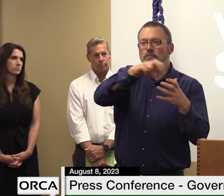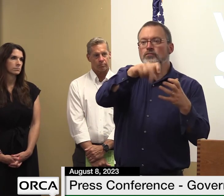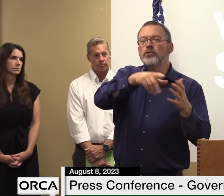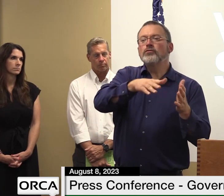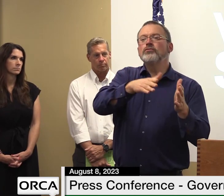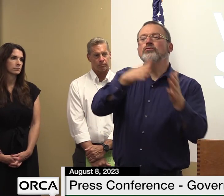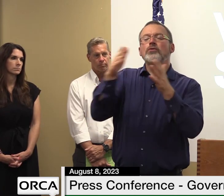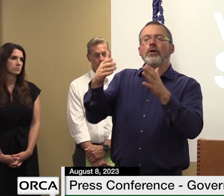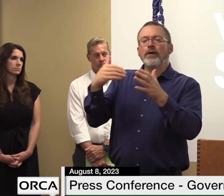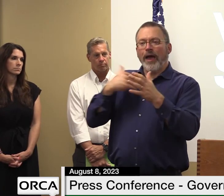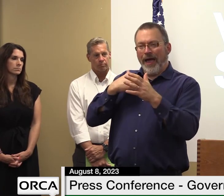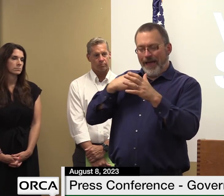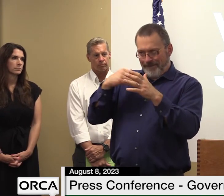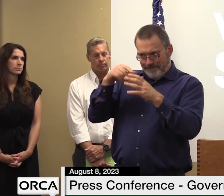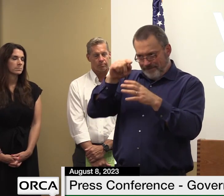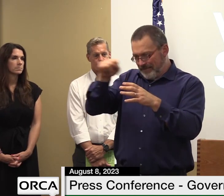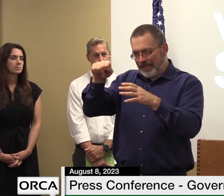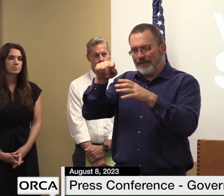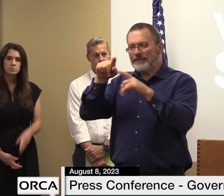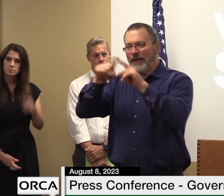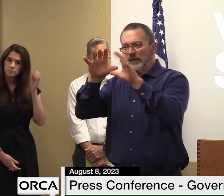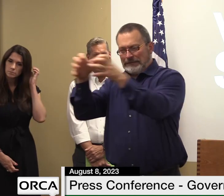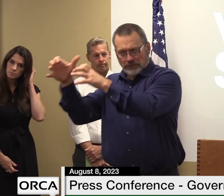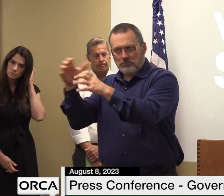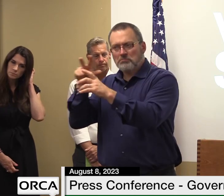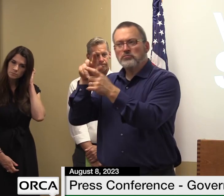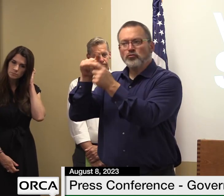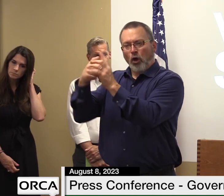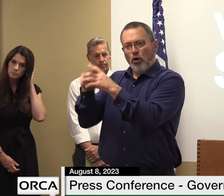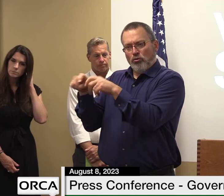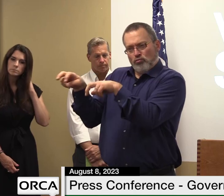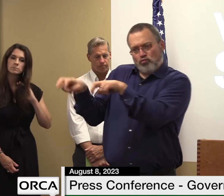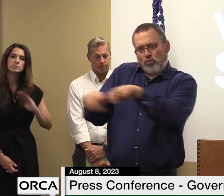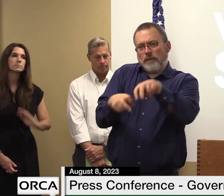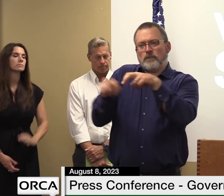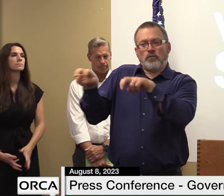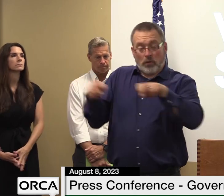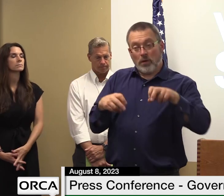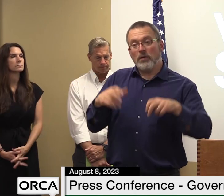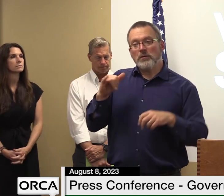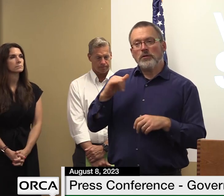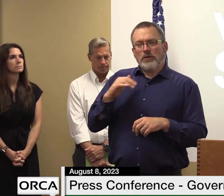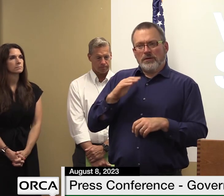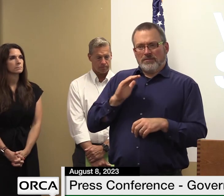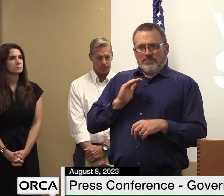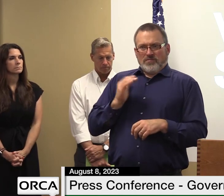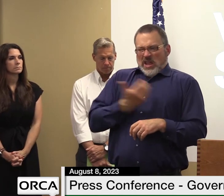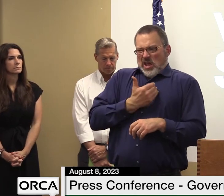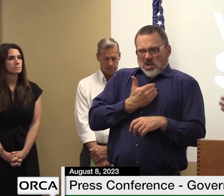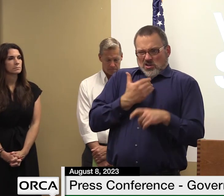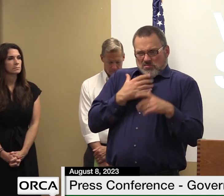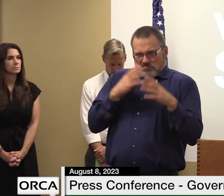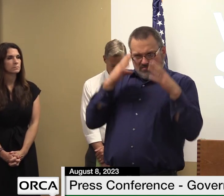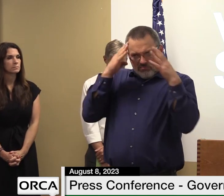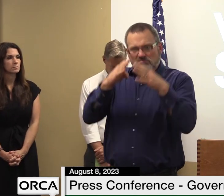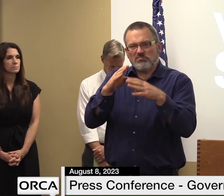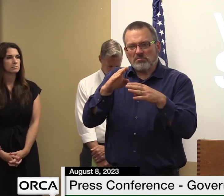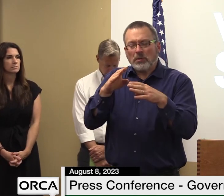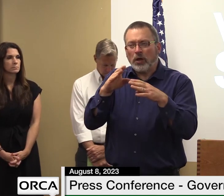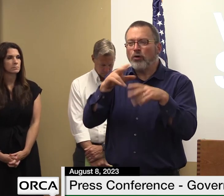sector as well so we'll focus our efforts on doing just that and we'll let the